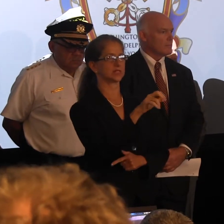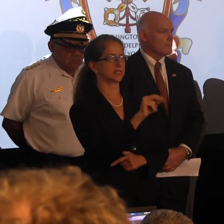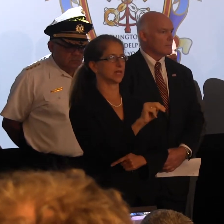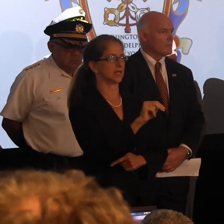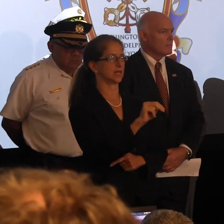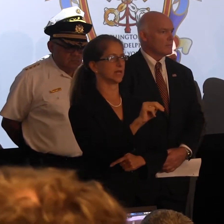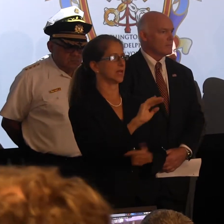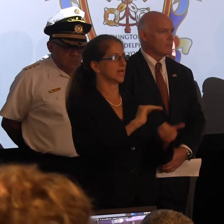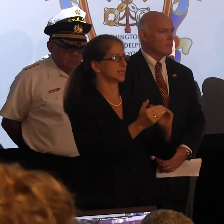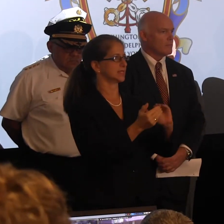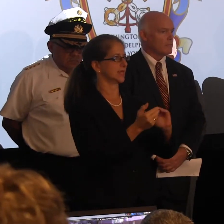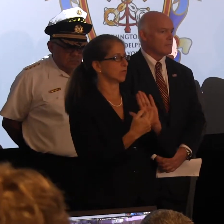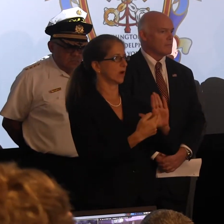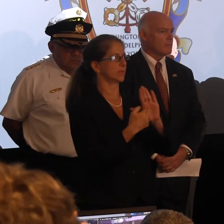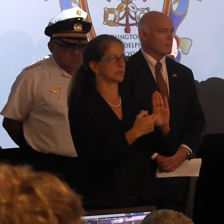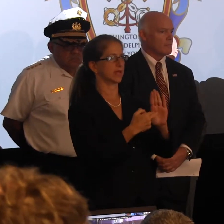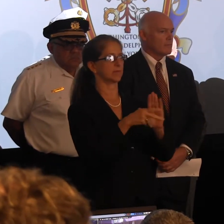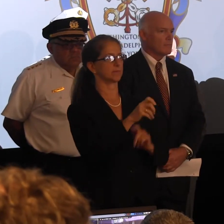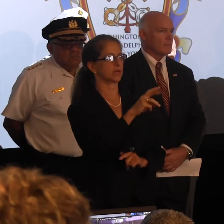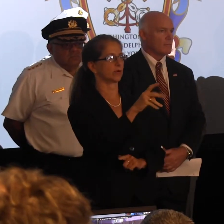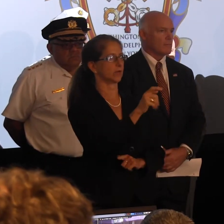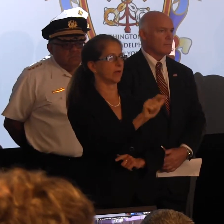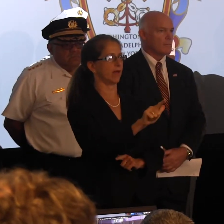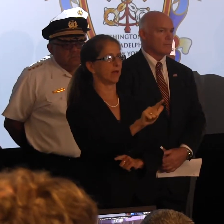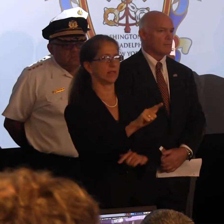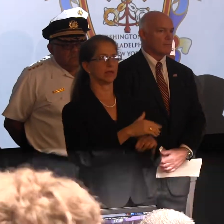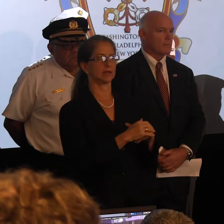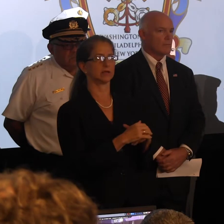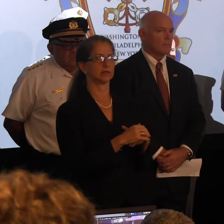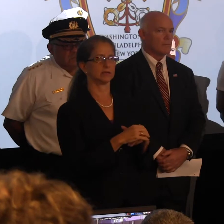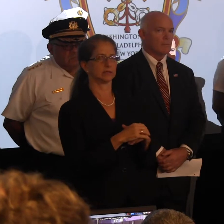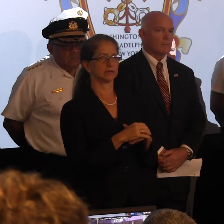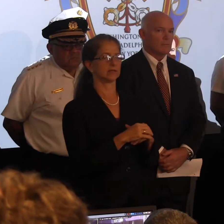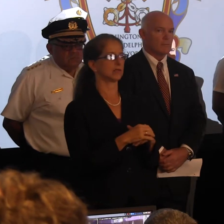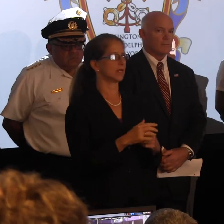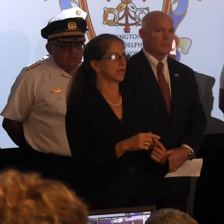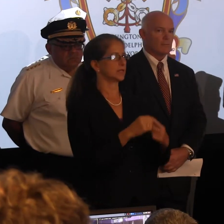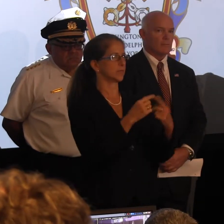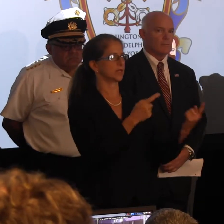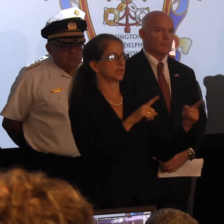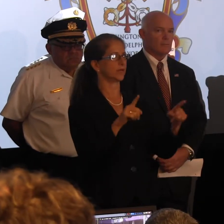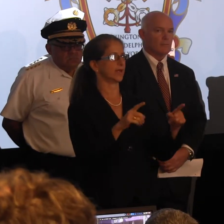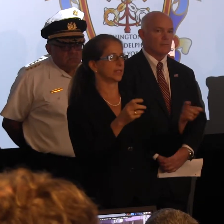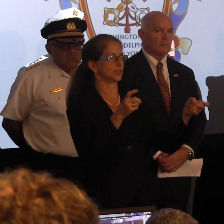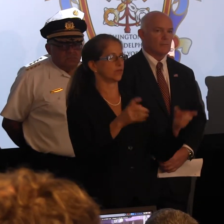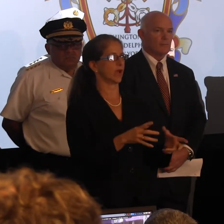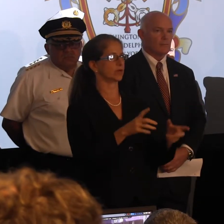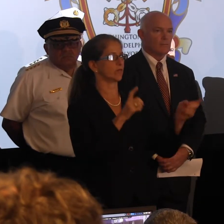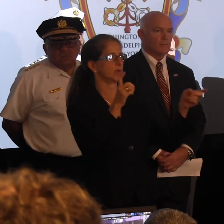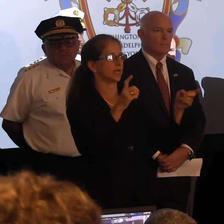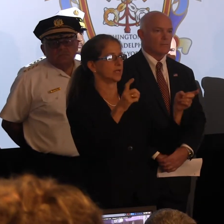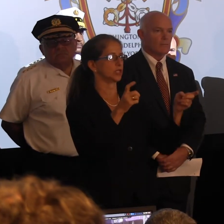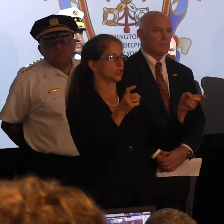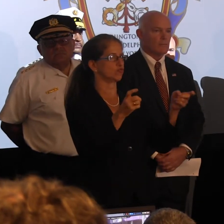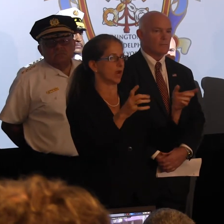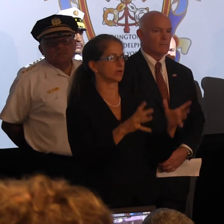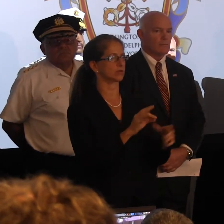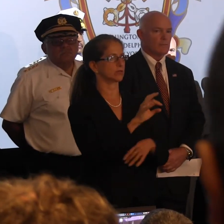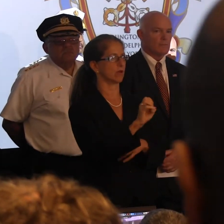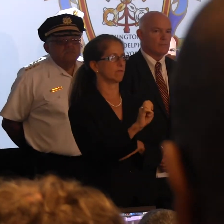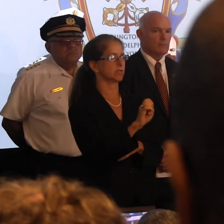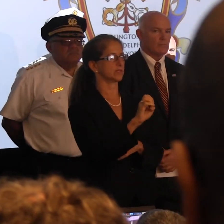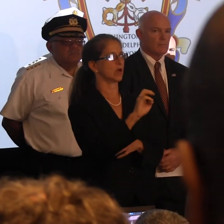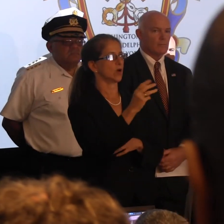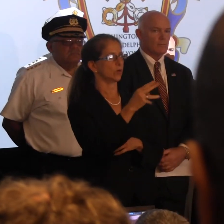City Representative Desiree Peterkin-Bell, Special Events Director from the Managing Director's Office Giselle